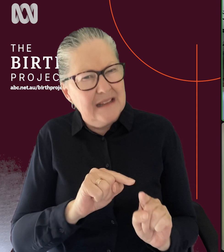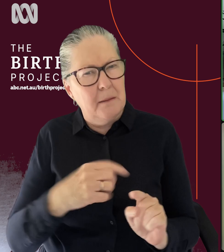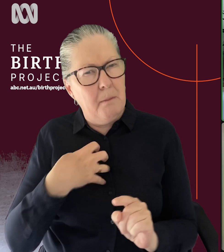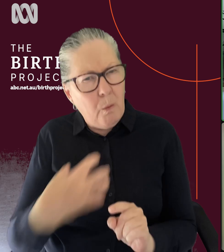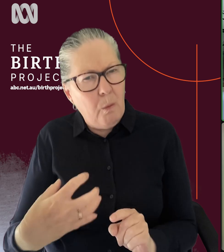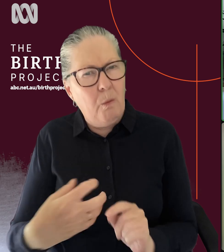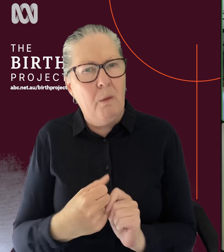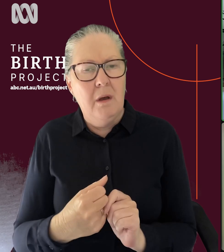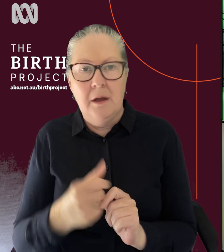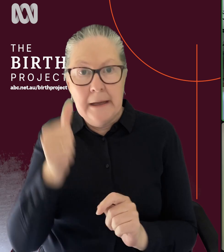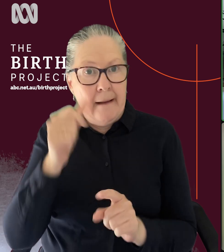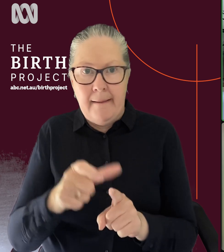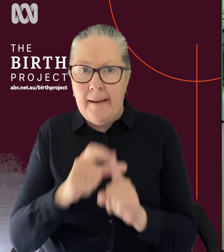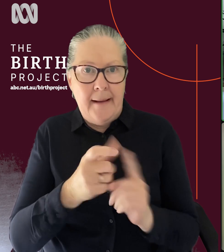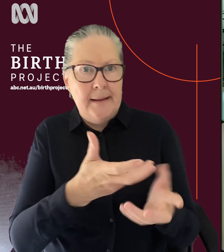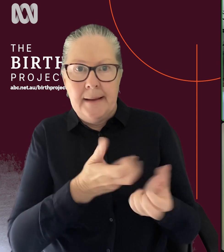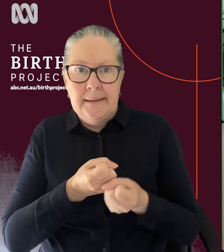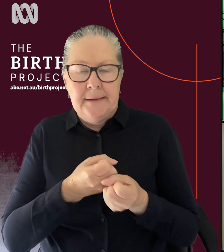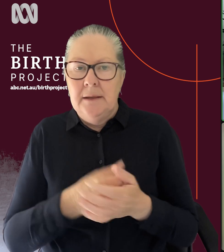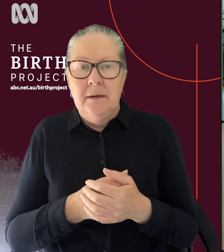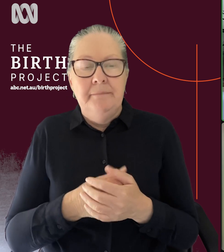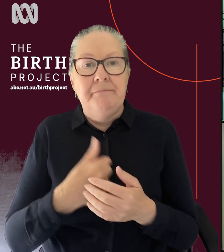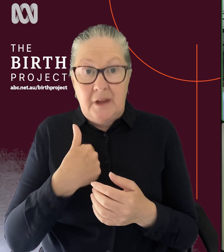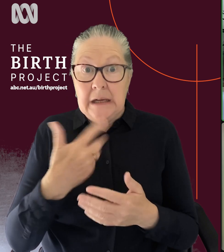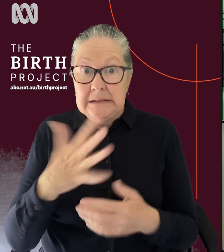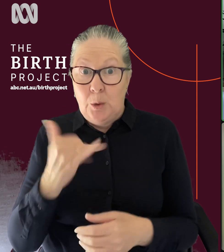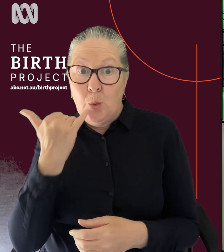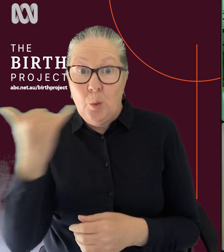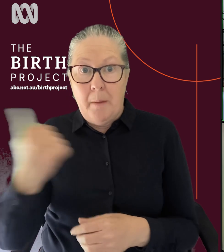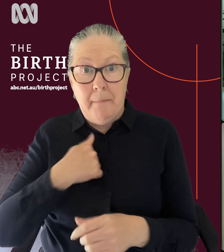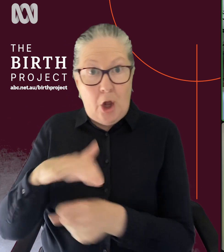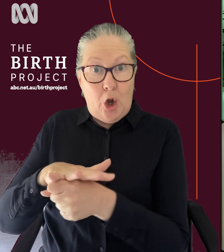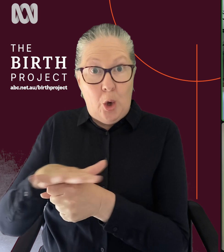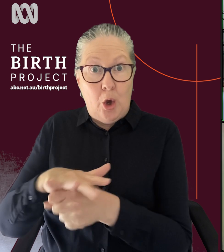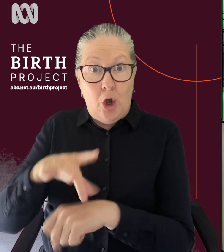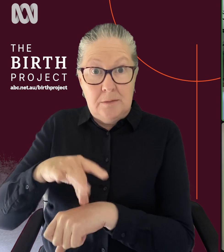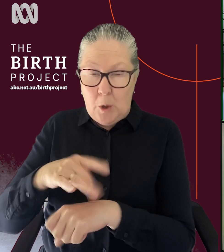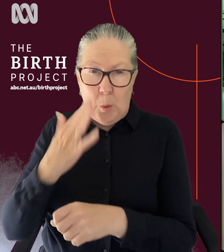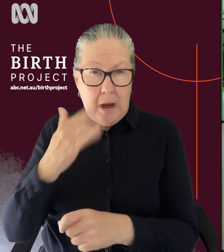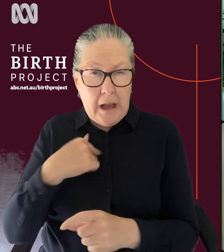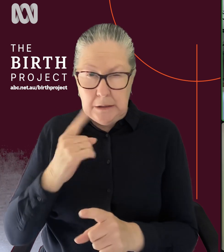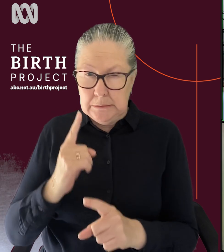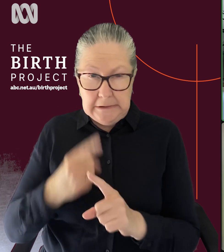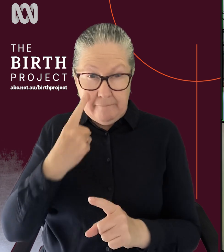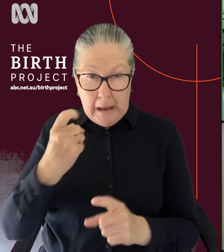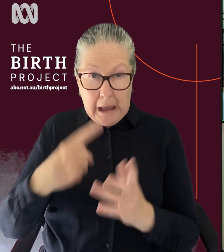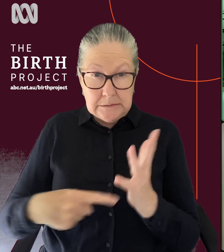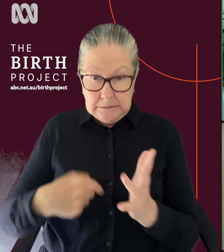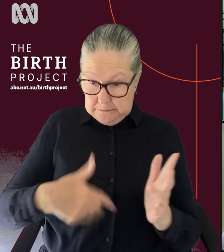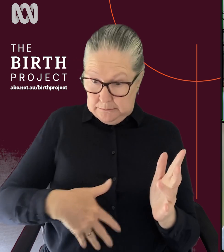it is so hard to get into, though. I basically called my local hospital the minute I found out because I knew that I